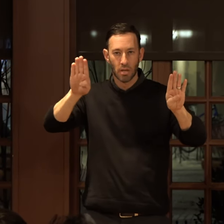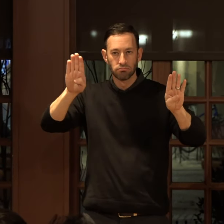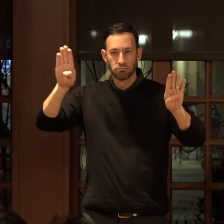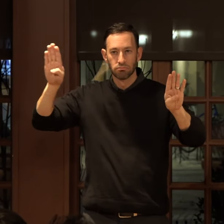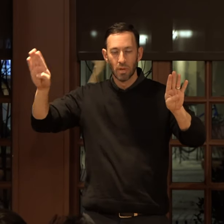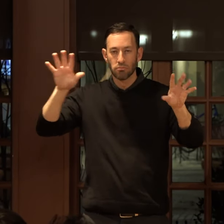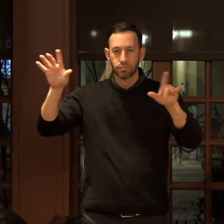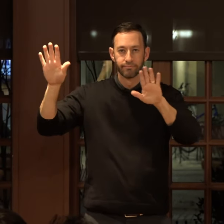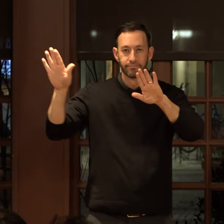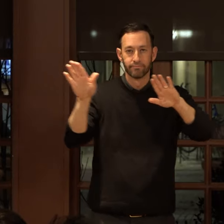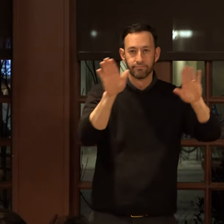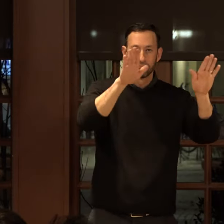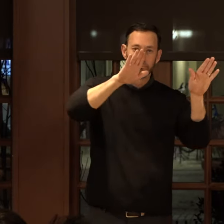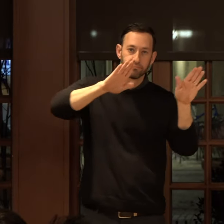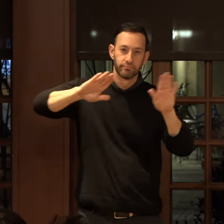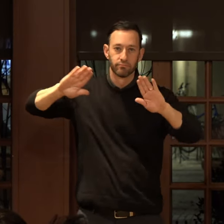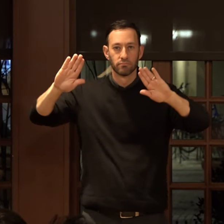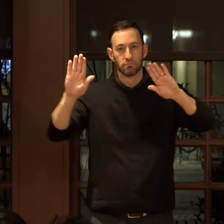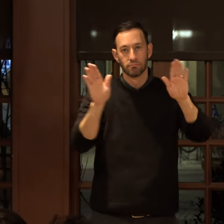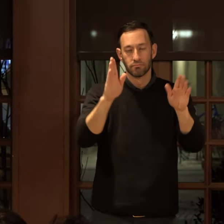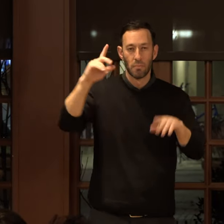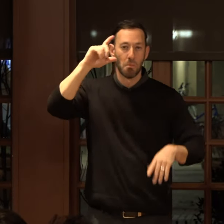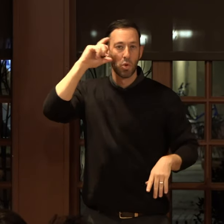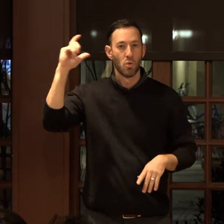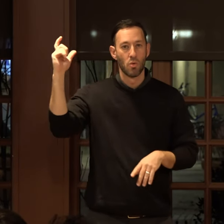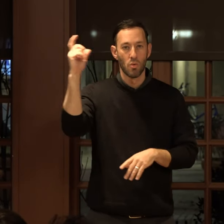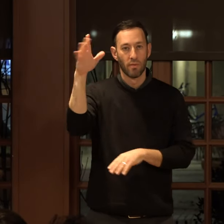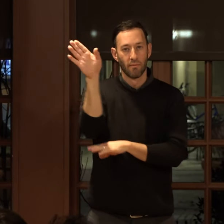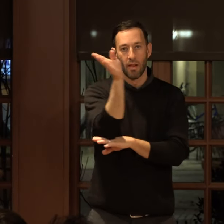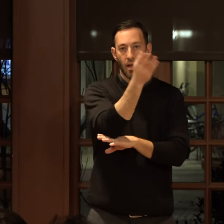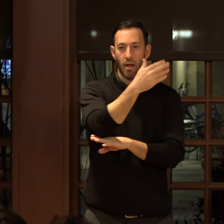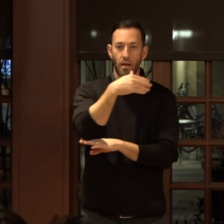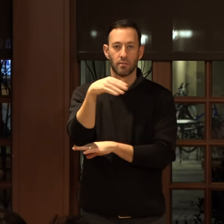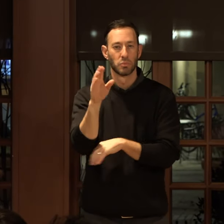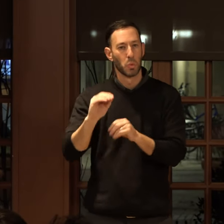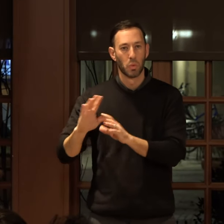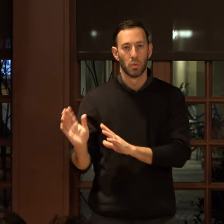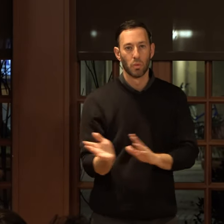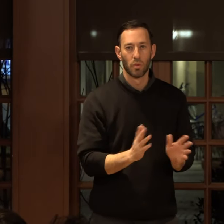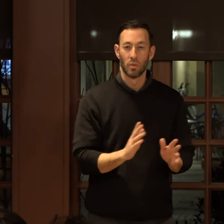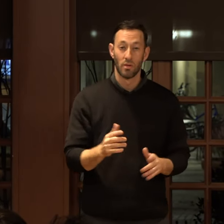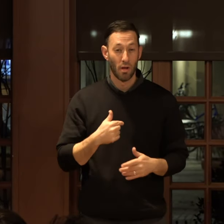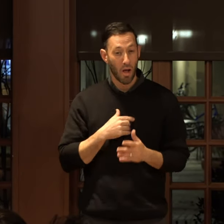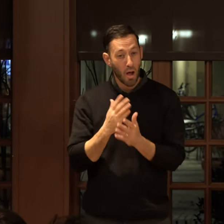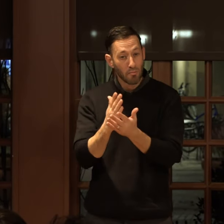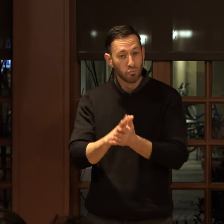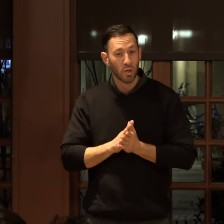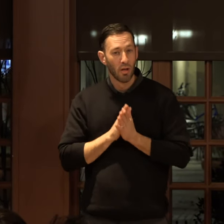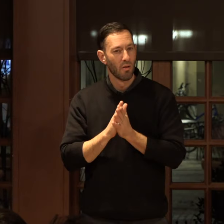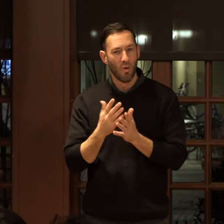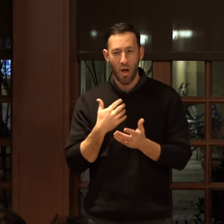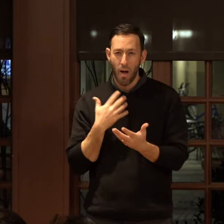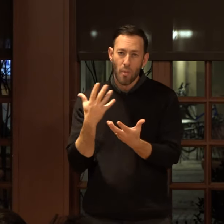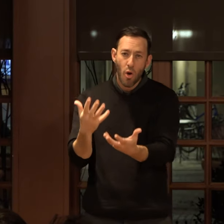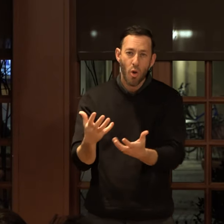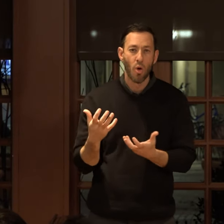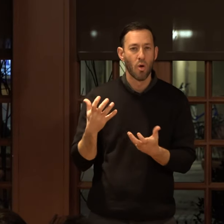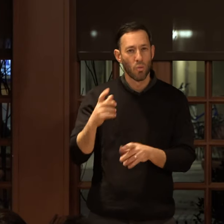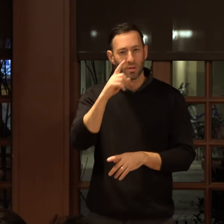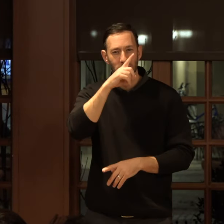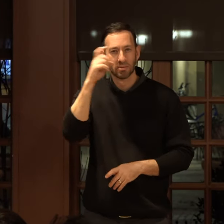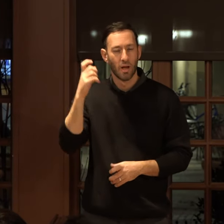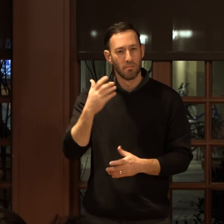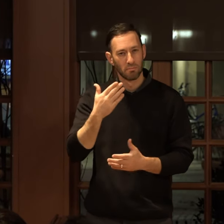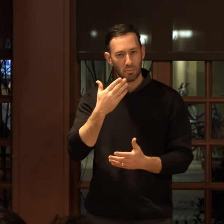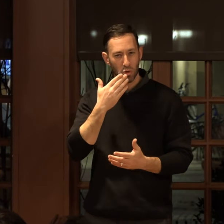like the moon flag that waves without wind. I'm not praying. I'm longing. Please, let summer be a good